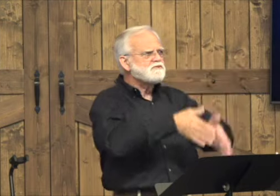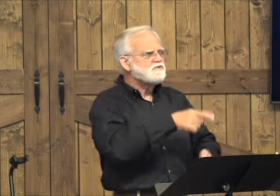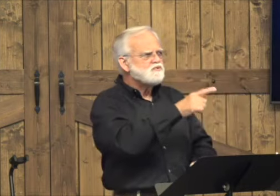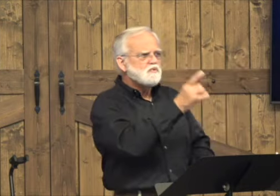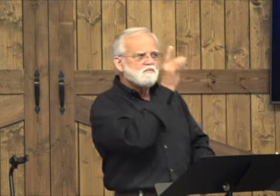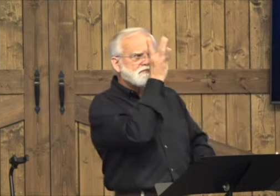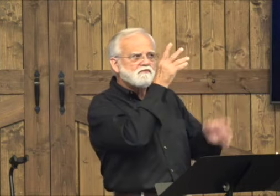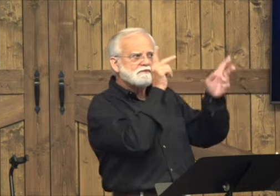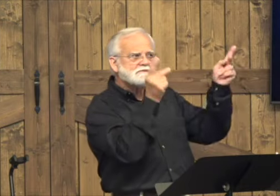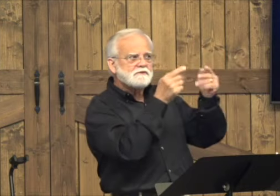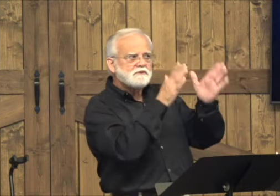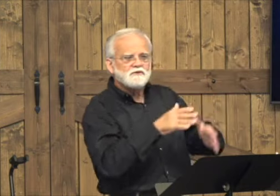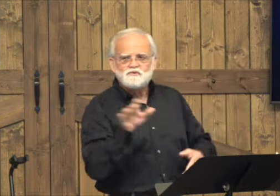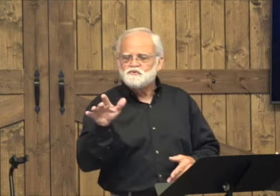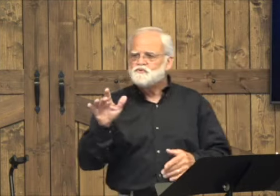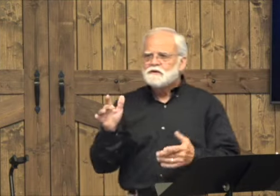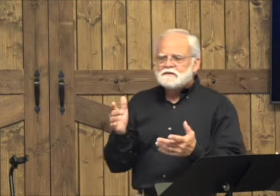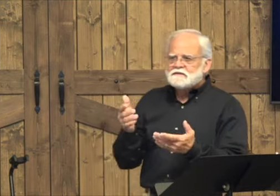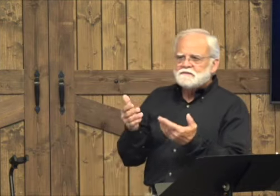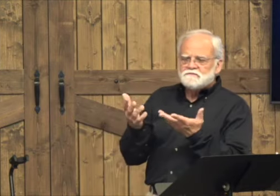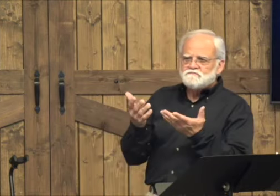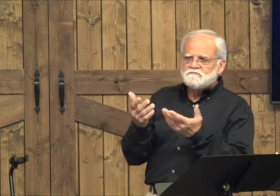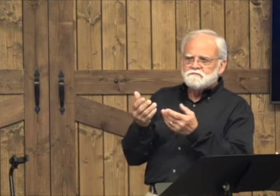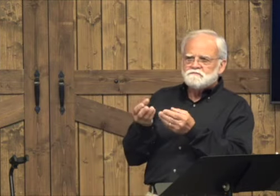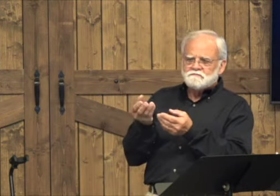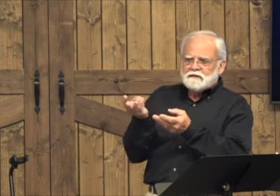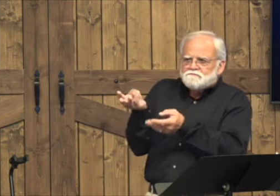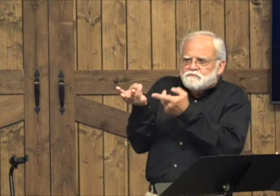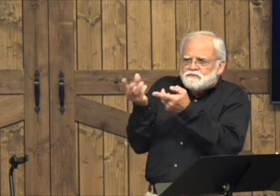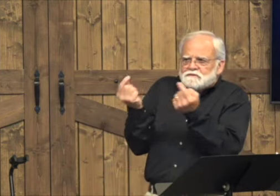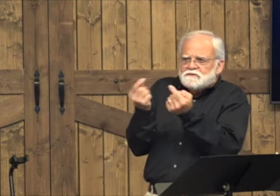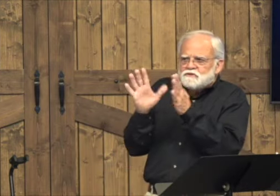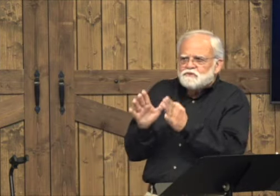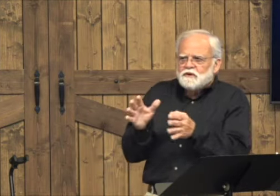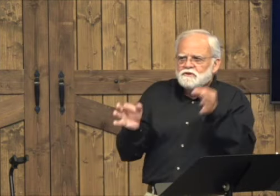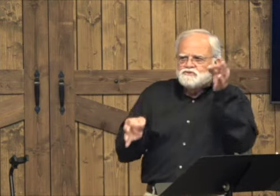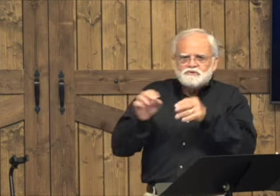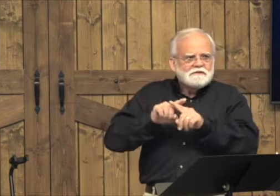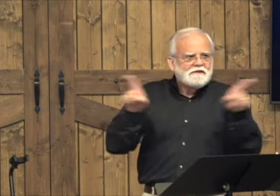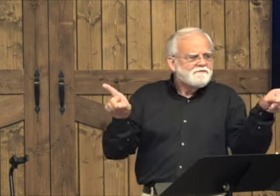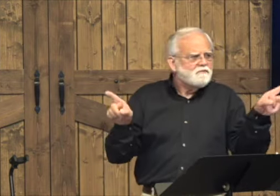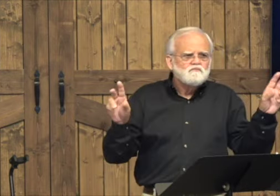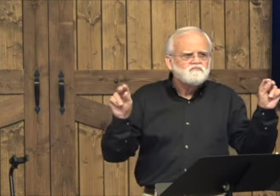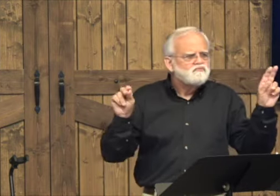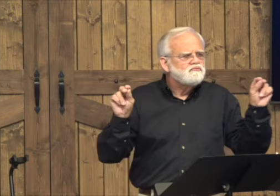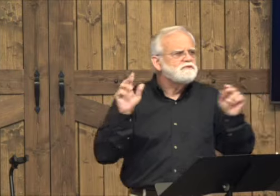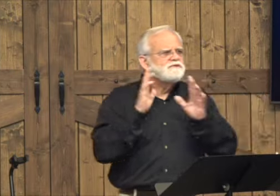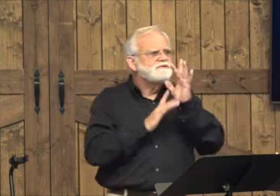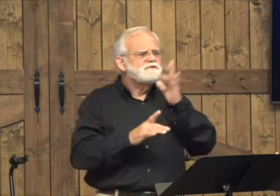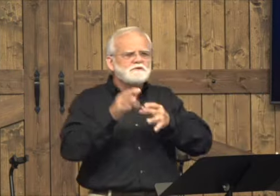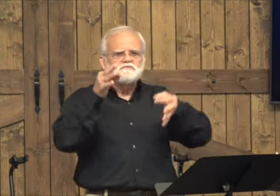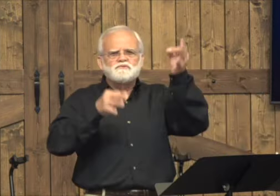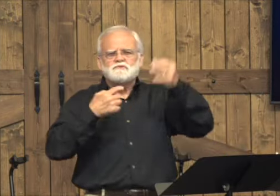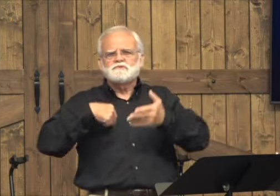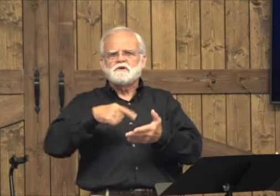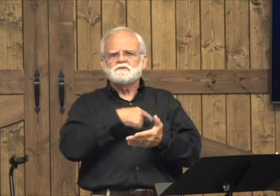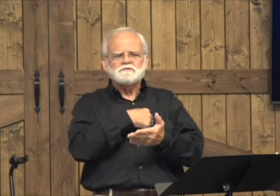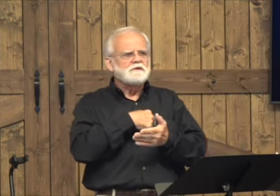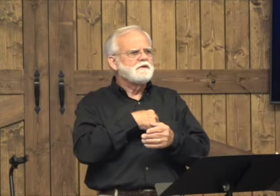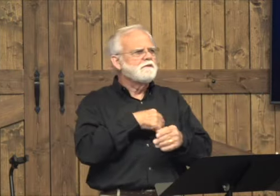But we, you know, maybe we judge a person on their sins getting bigger than our sins. But there's no